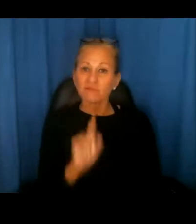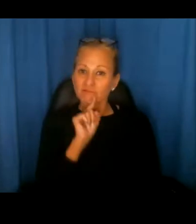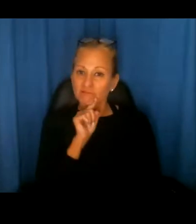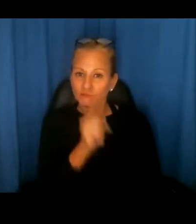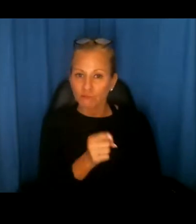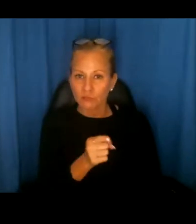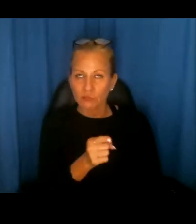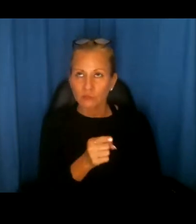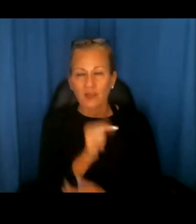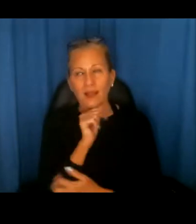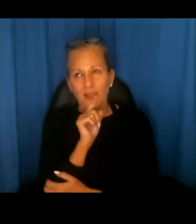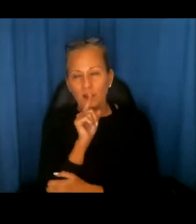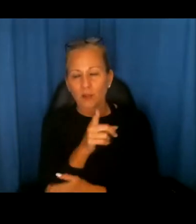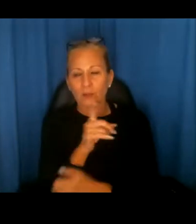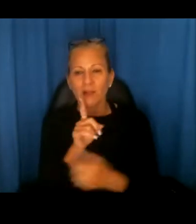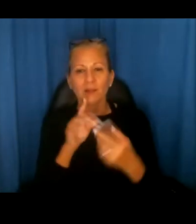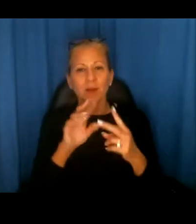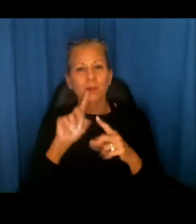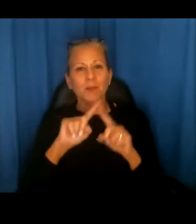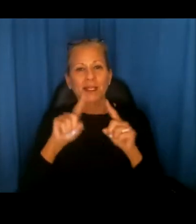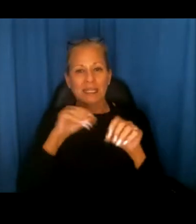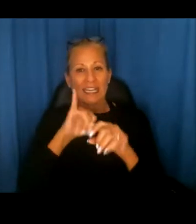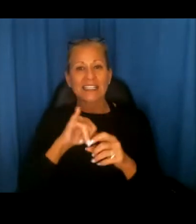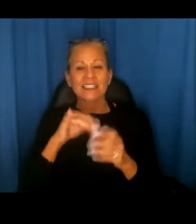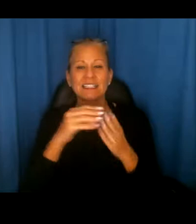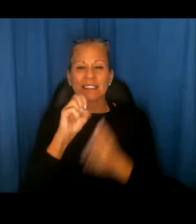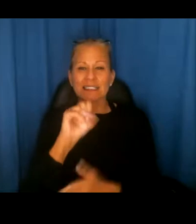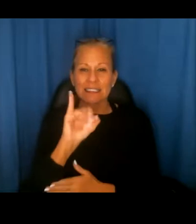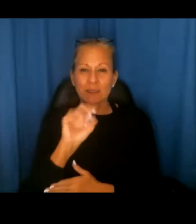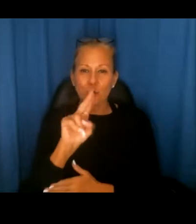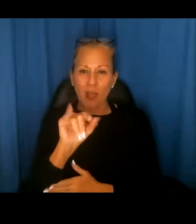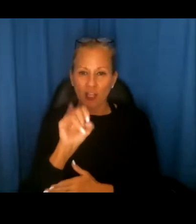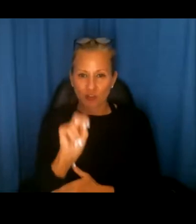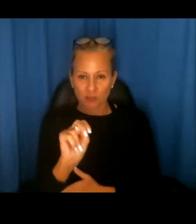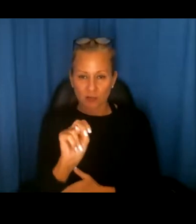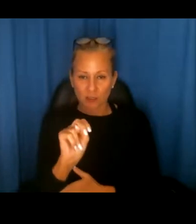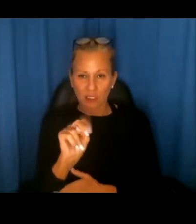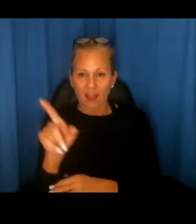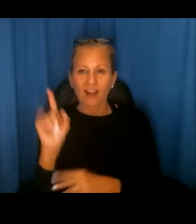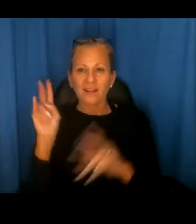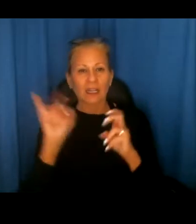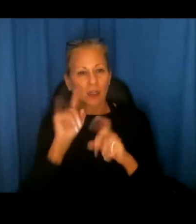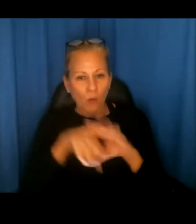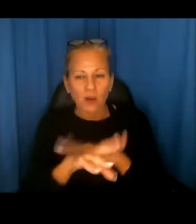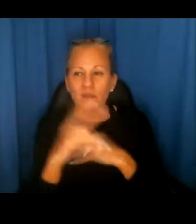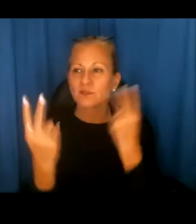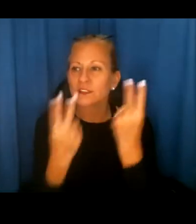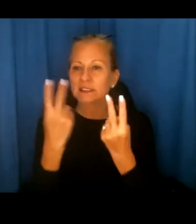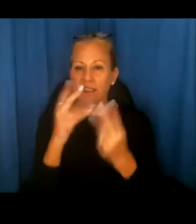they literally, uh, not literally, but they, uh, in this simulation, they are, uh, visiting this community